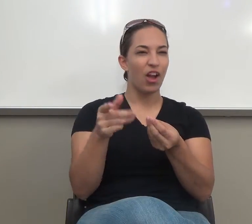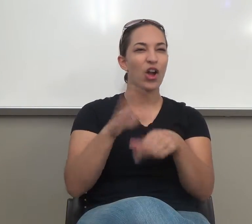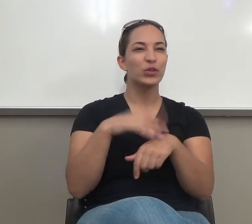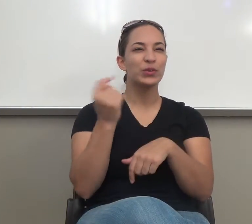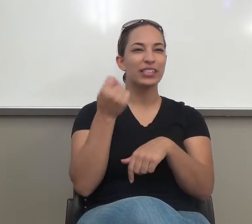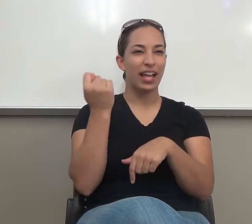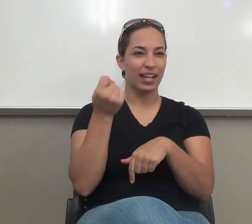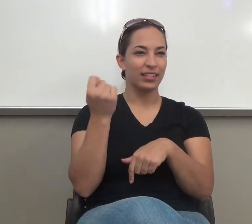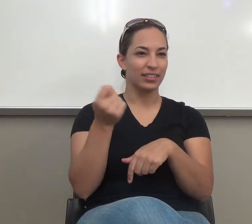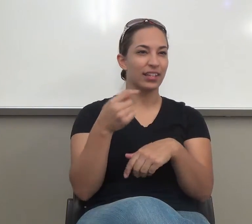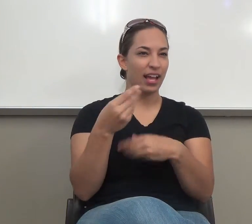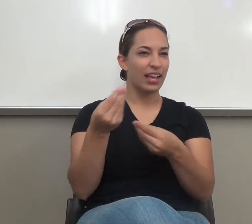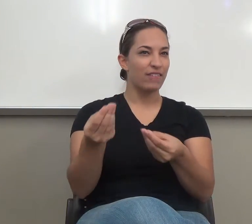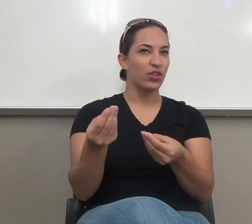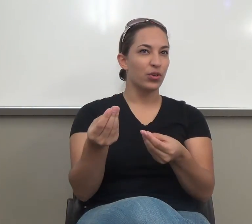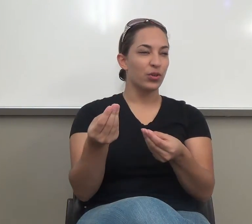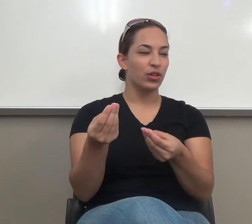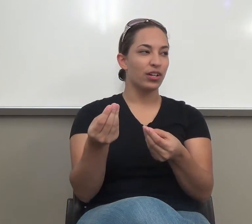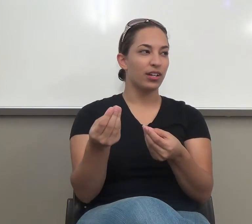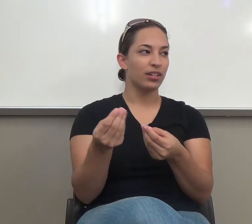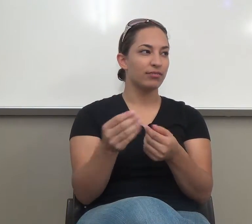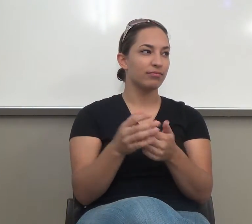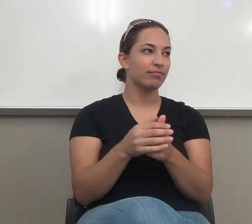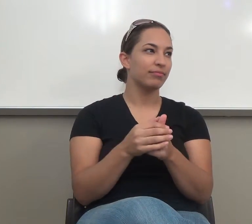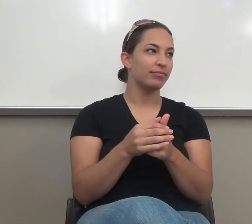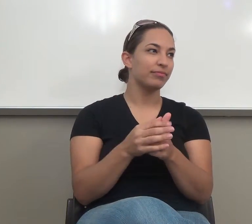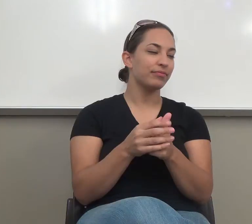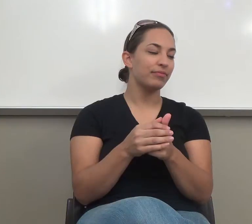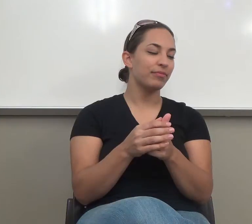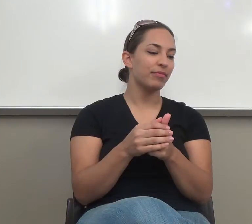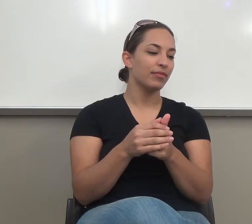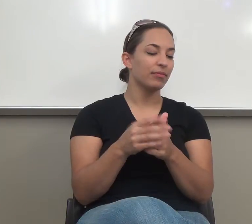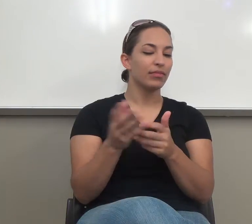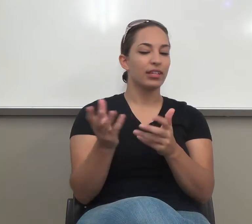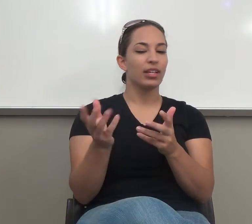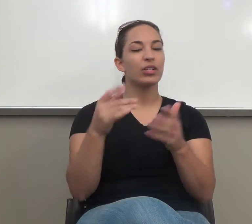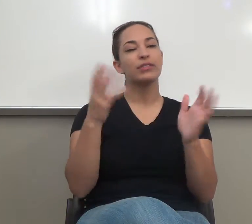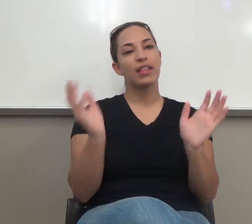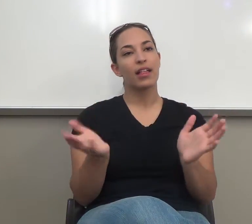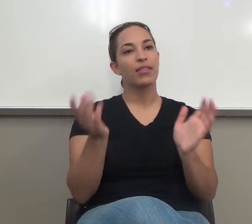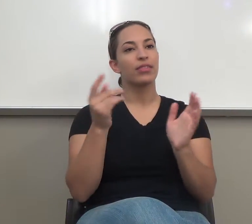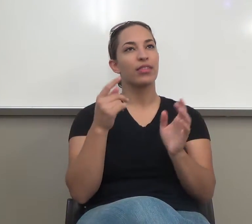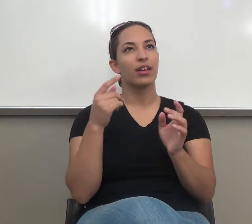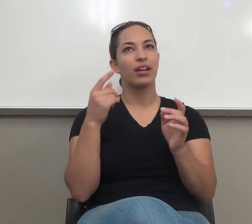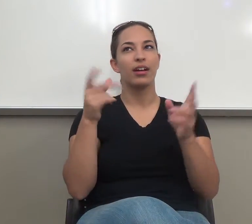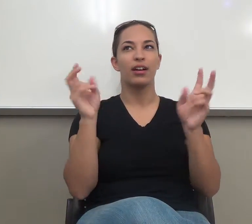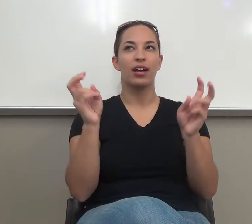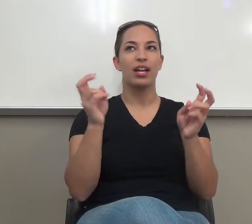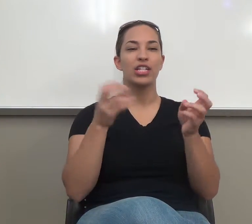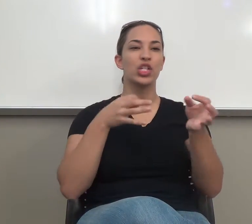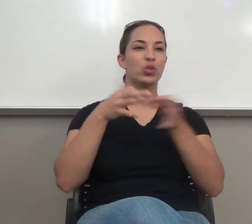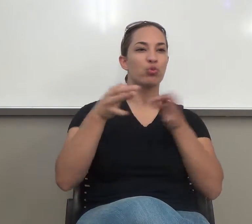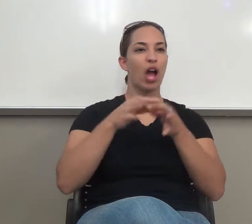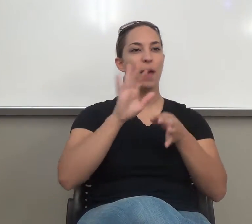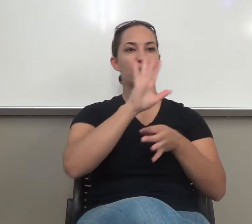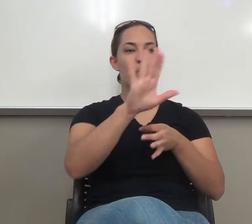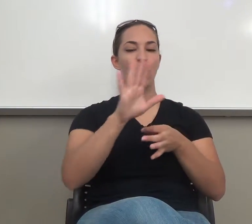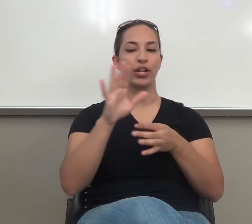here's the thing. Describe your journey to AFC. Did you do any